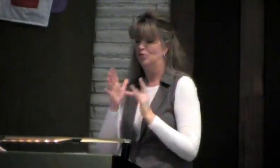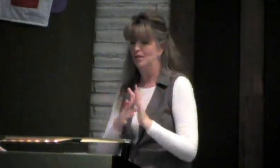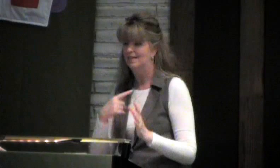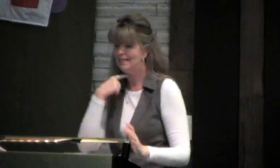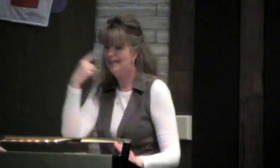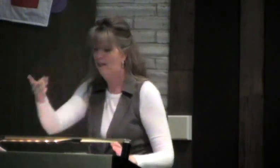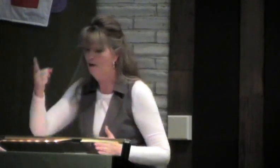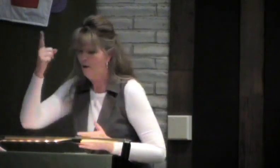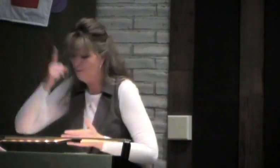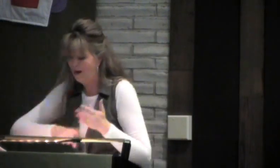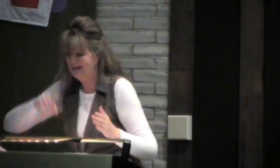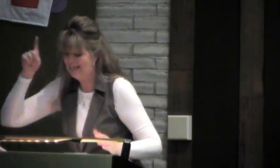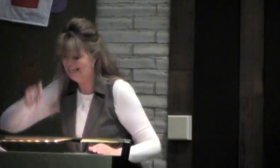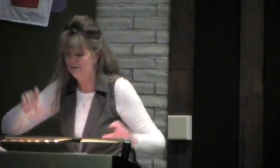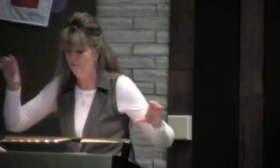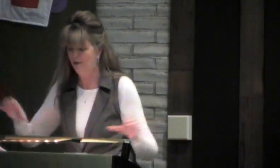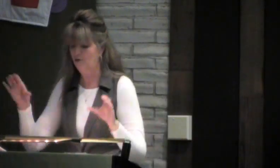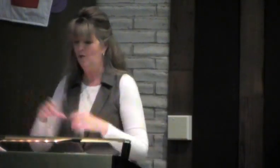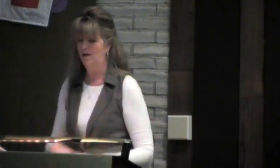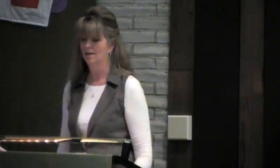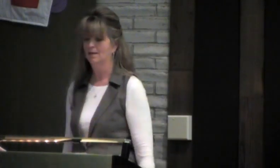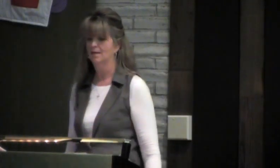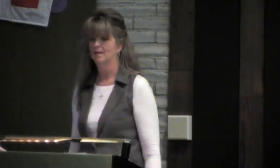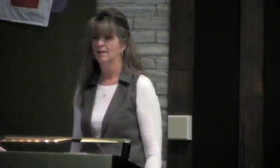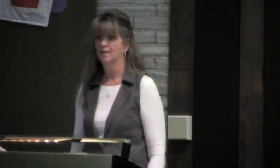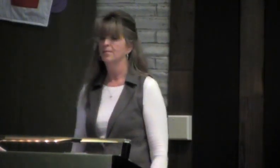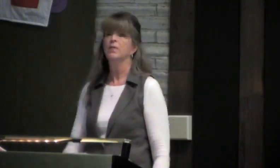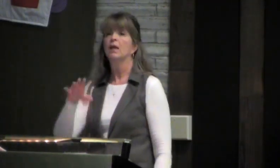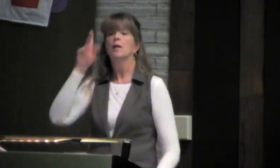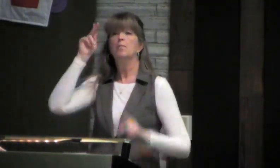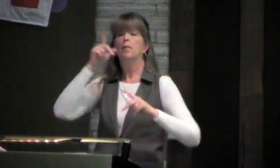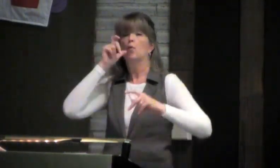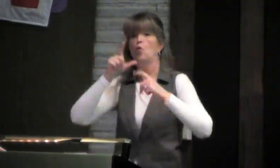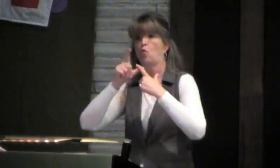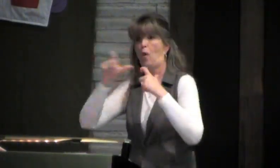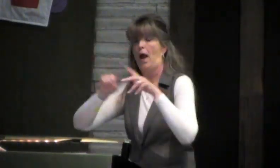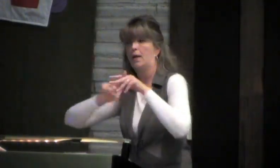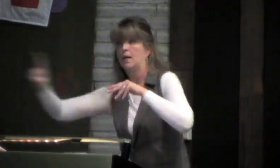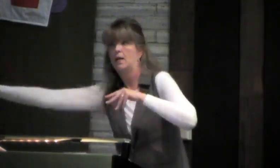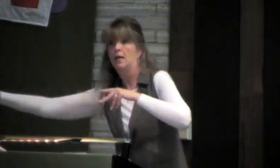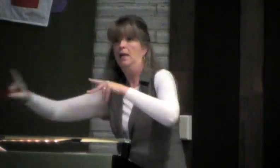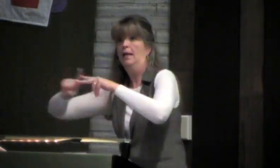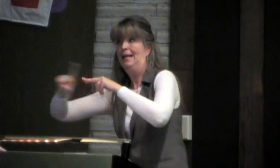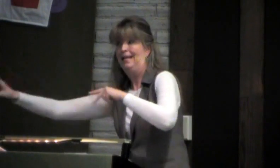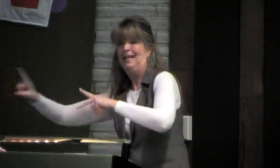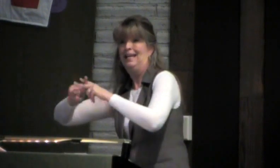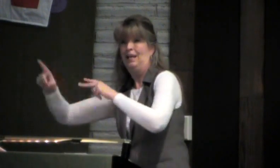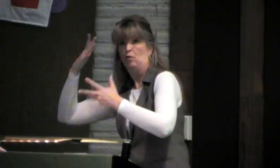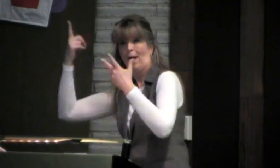bask in that light at least weekly. And God tells us what we need to do. People who flee